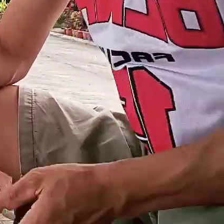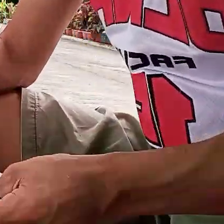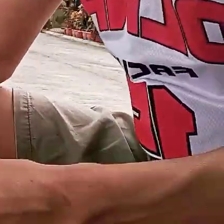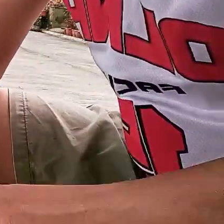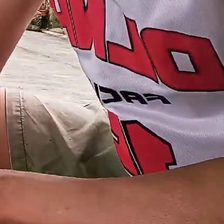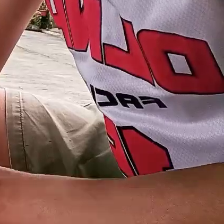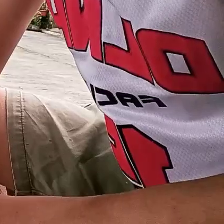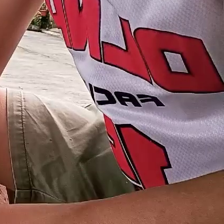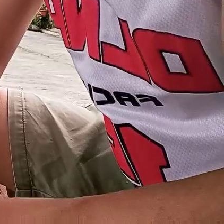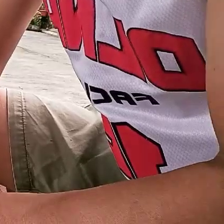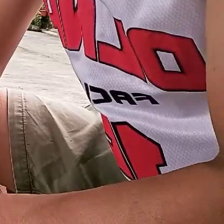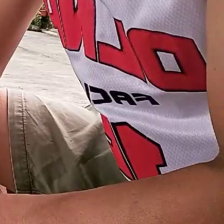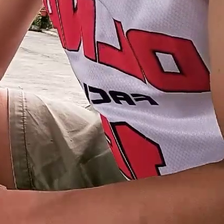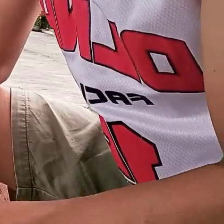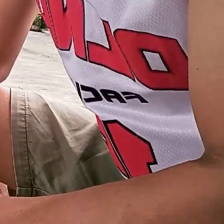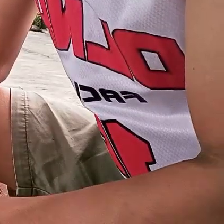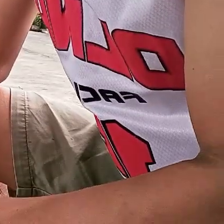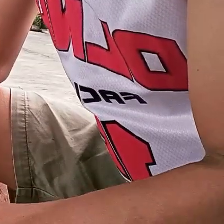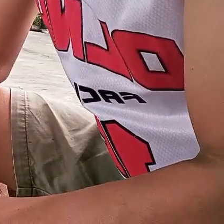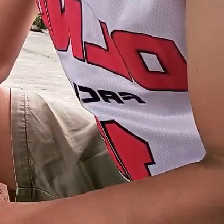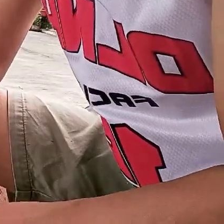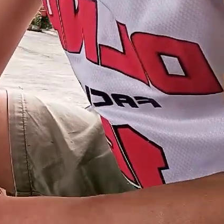Okay, it is almost done,